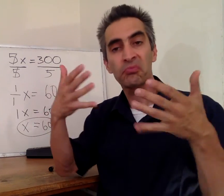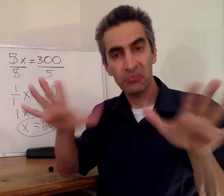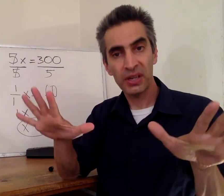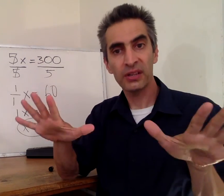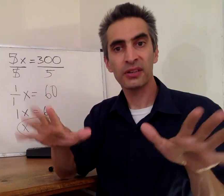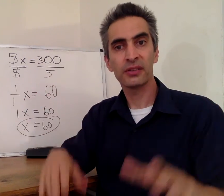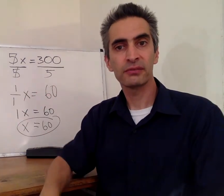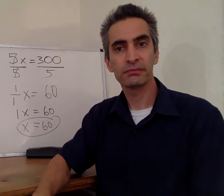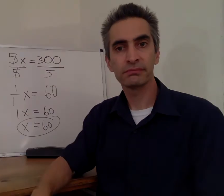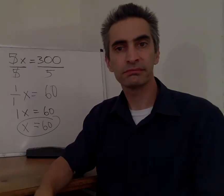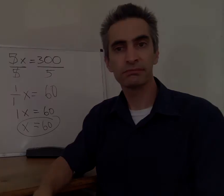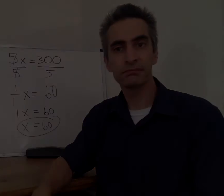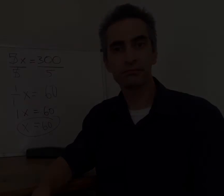And we're done. 1. 5 2. 2. 3.